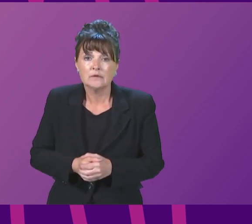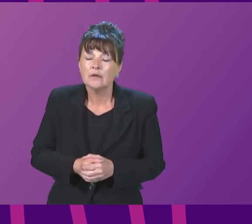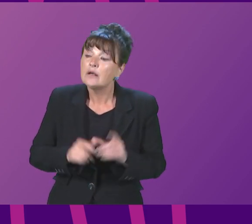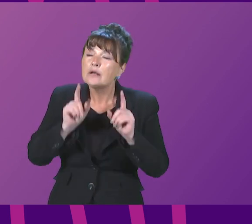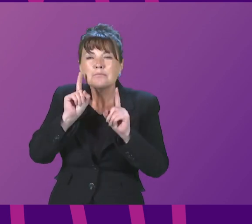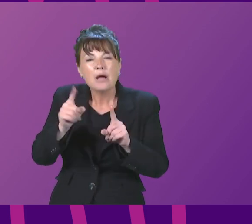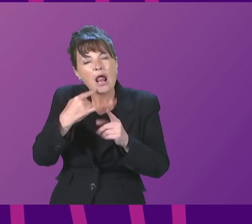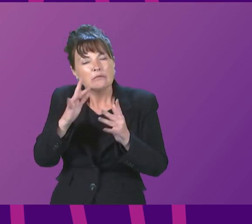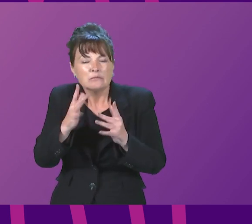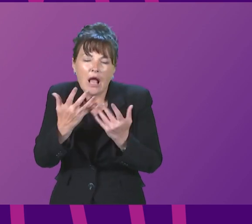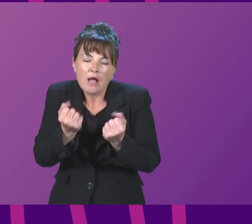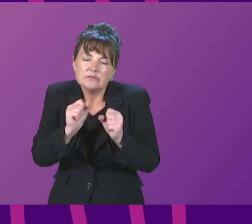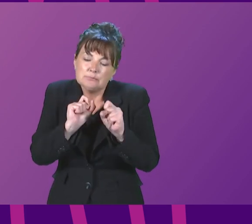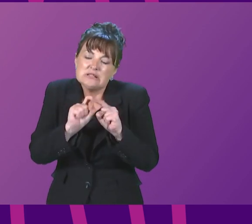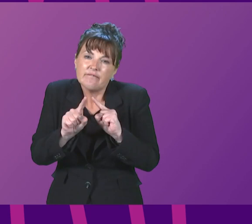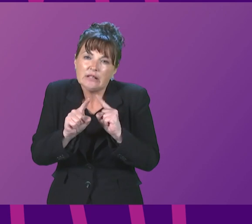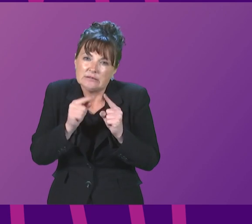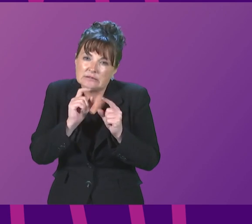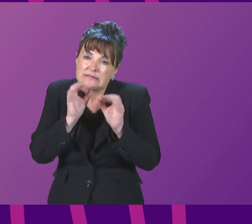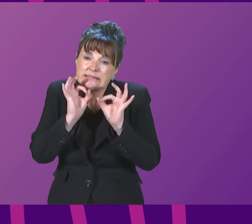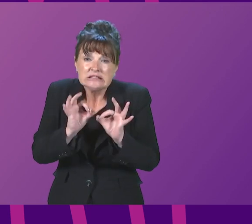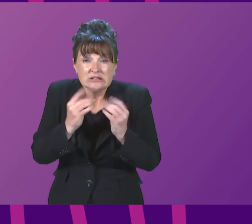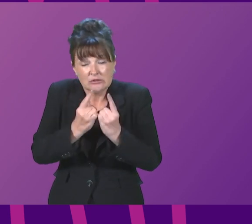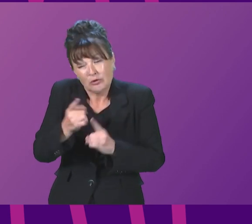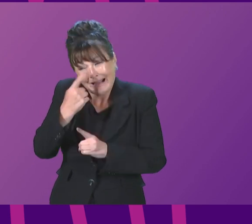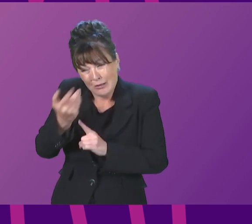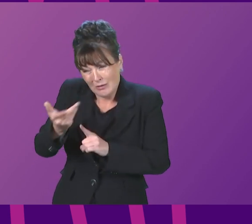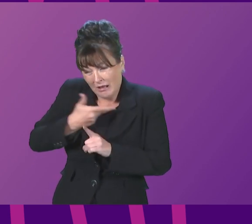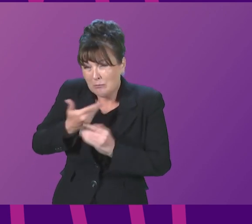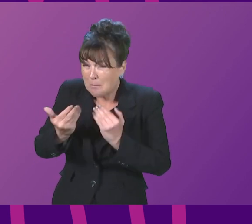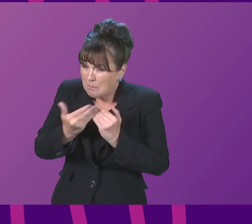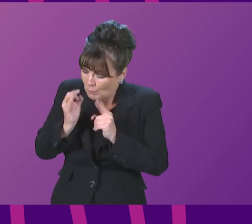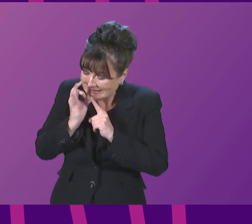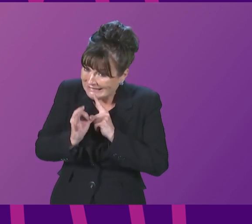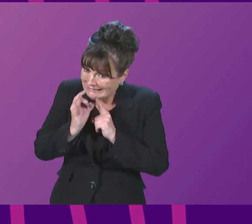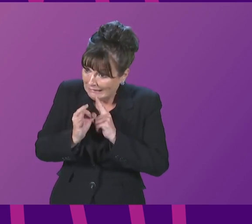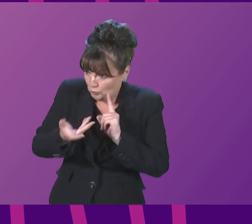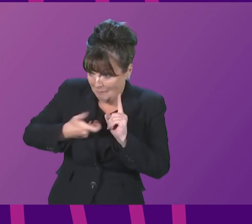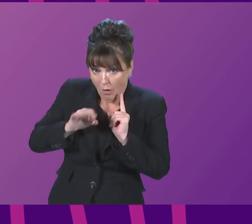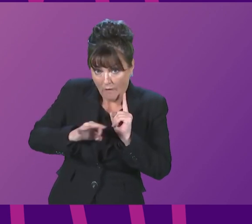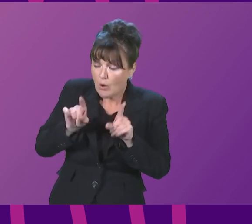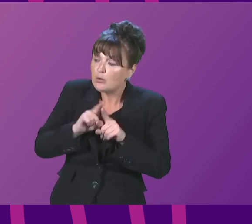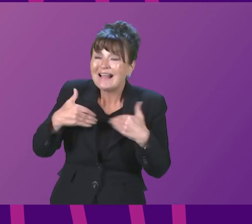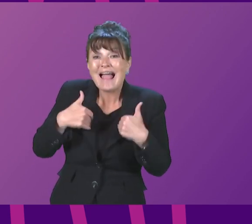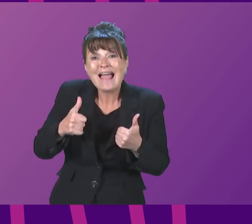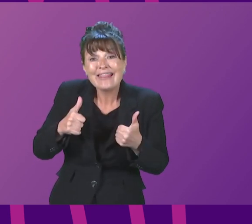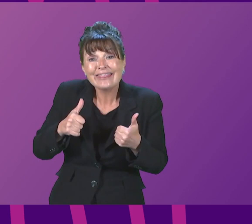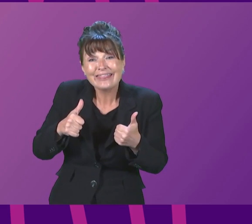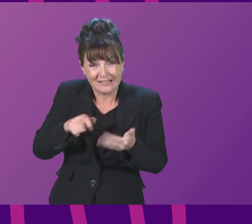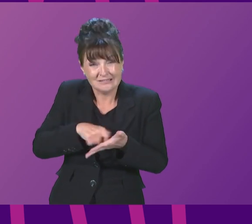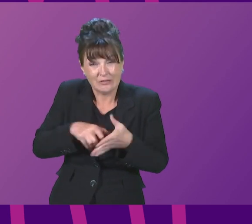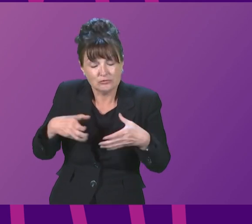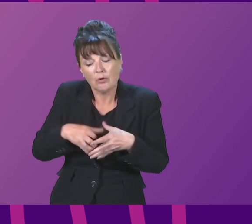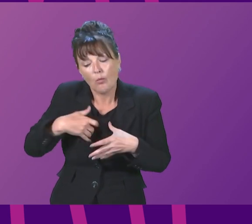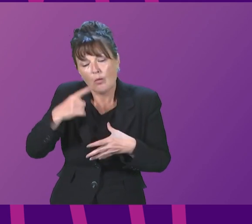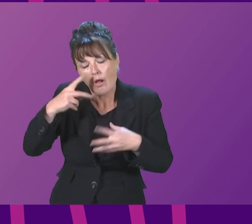specific serious issue that has been raised if more detail can be provided to my office and to the Health Secretary we will look into the specifics of that